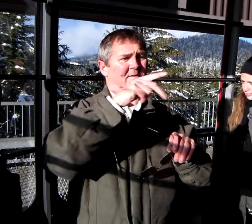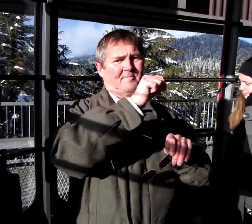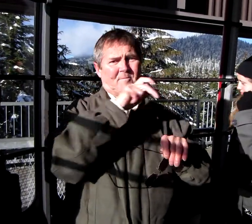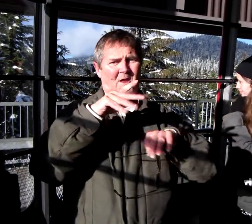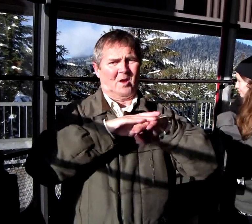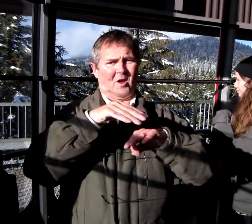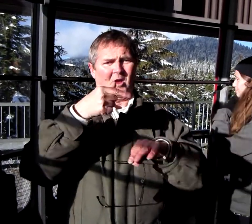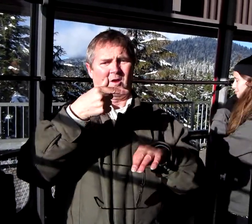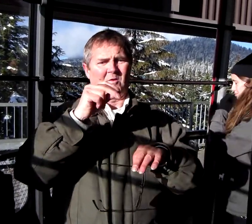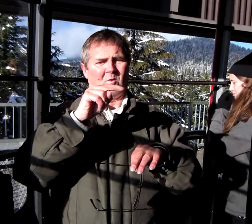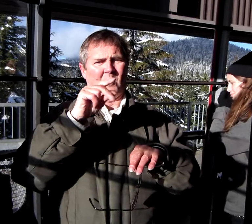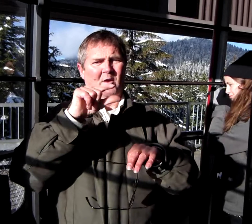People are moving.